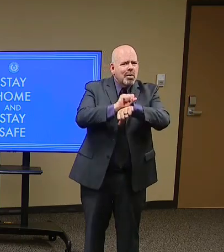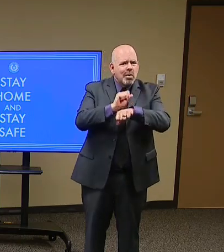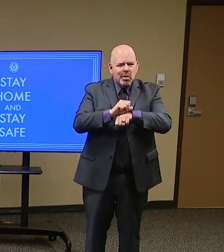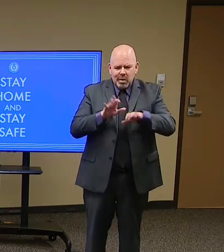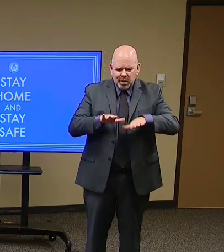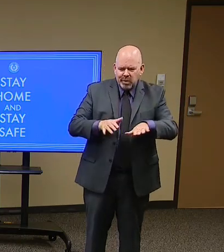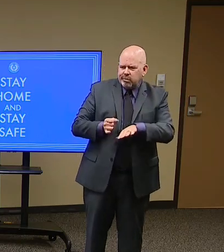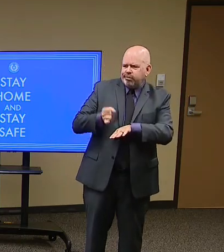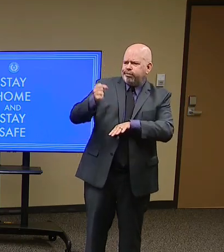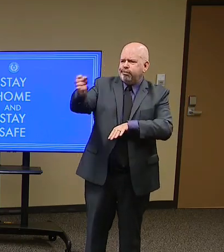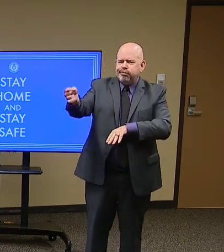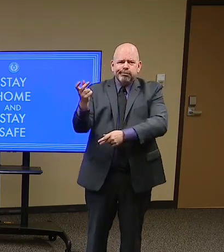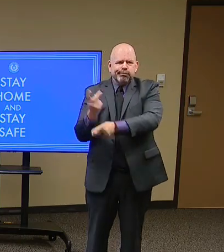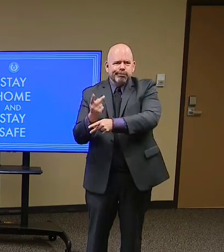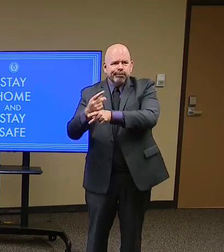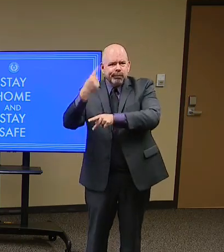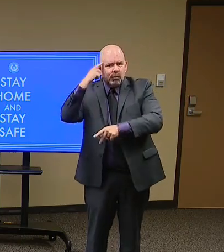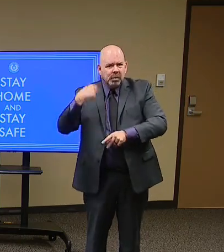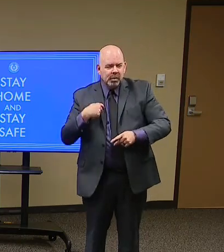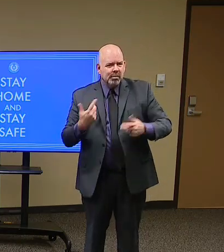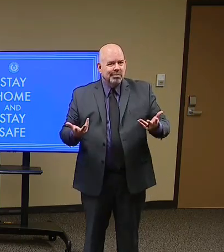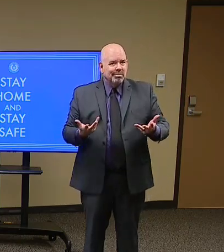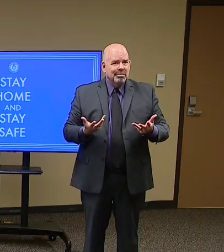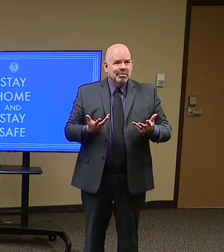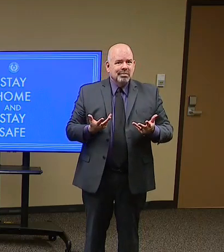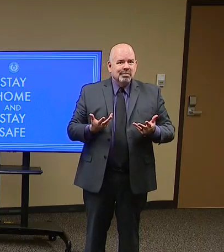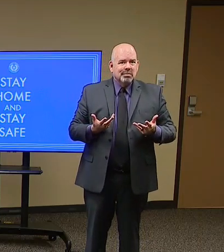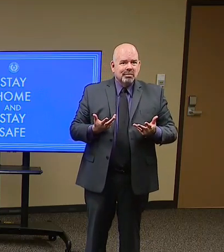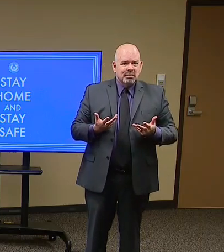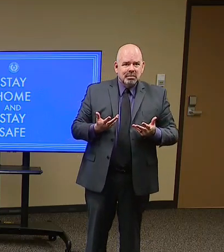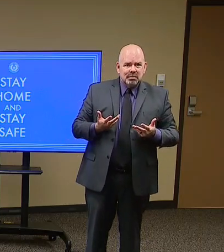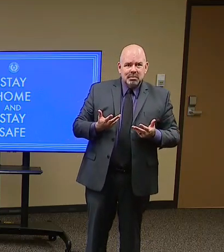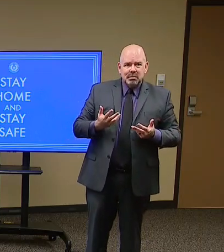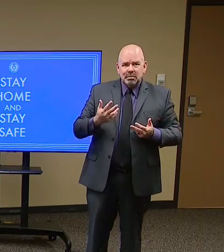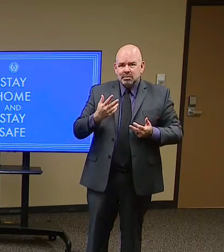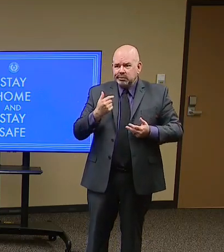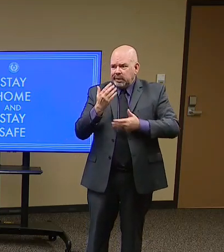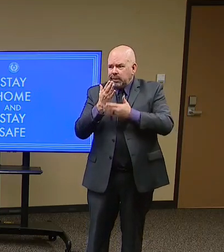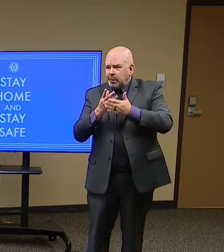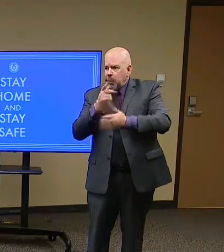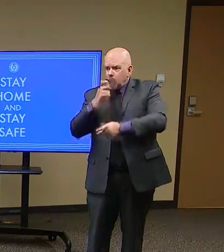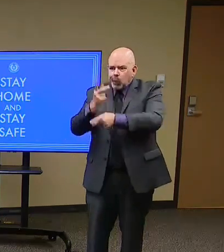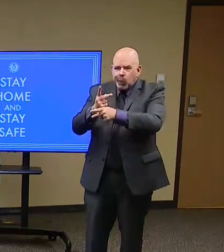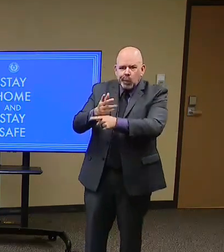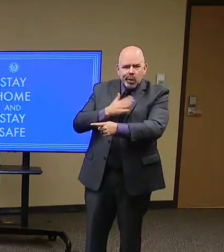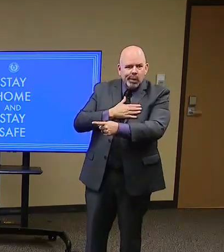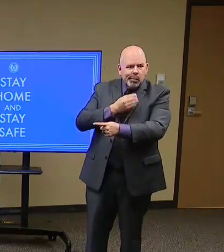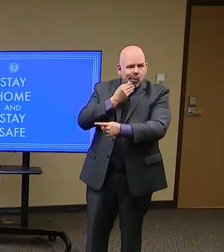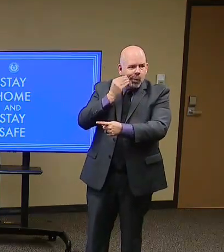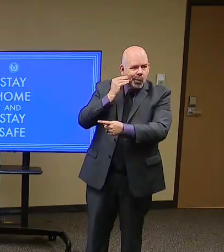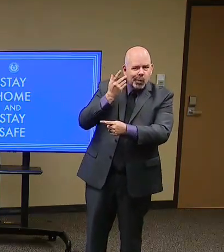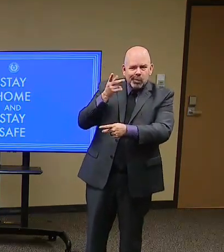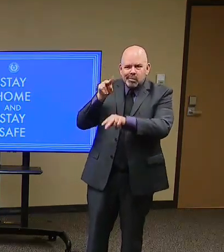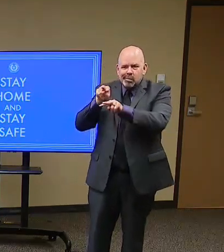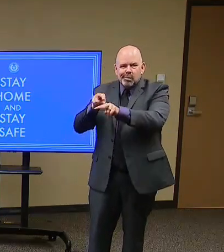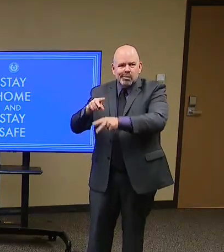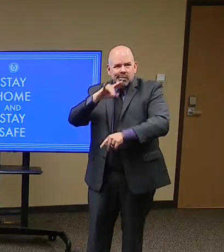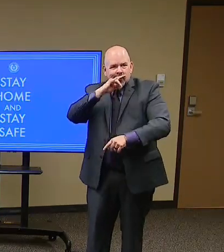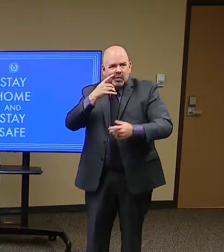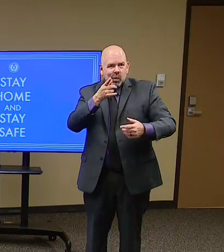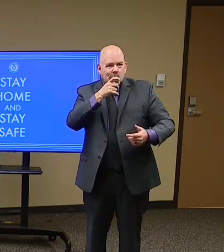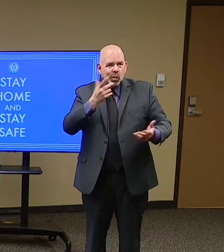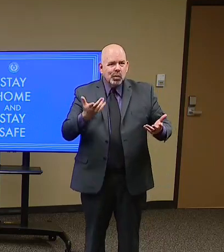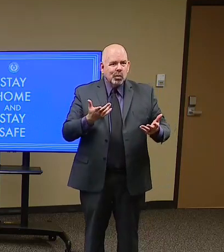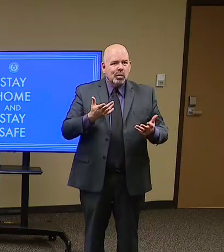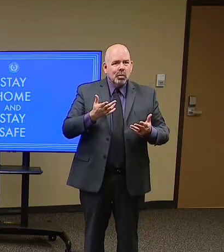don't have that option of someone to stay home with our child. What should you look for as a parent in your